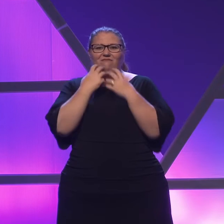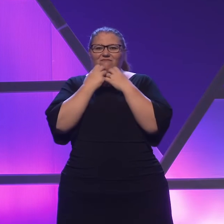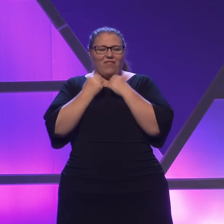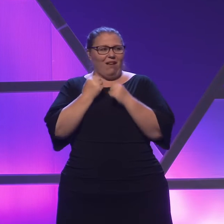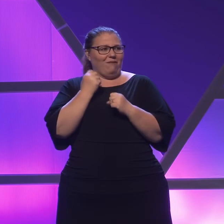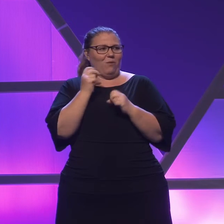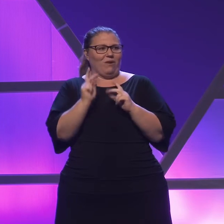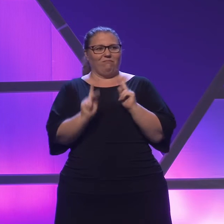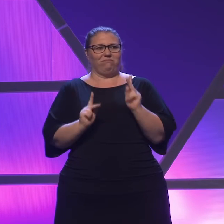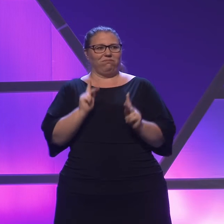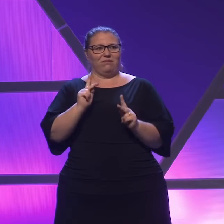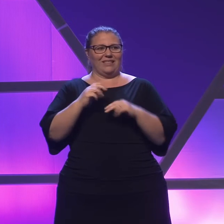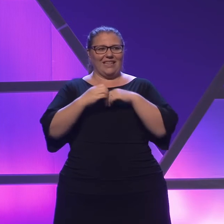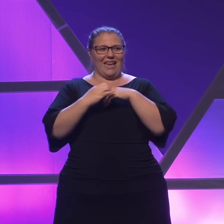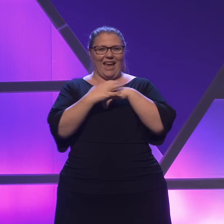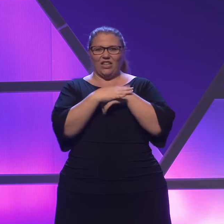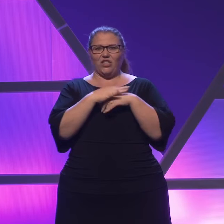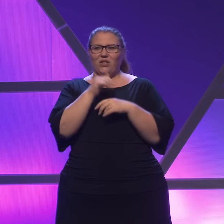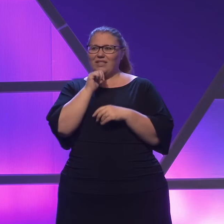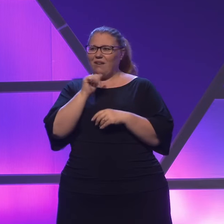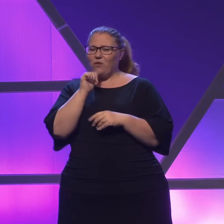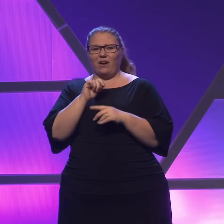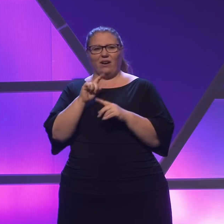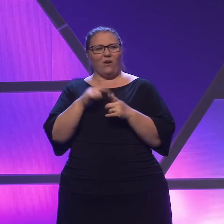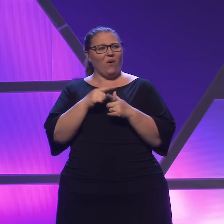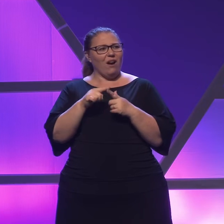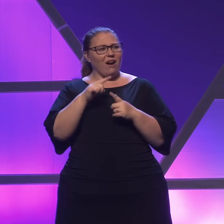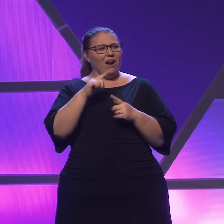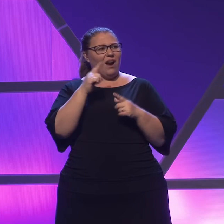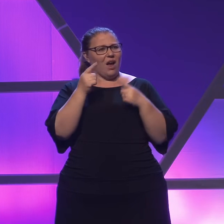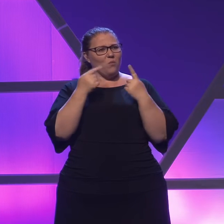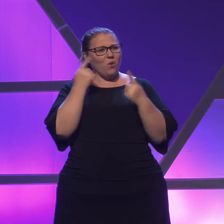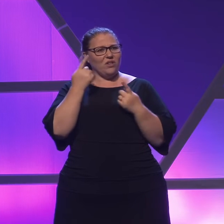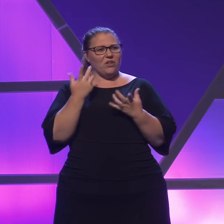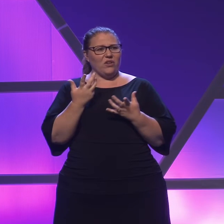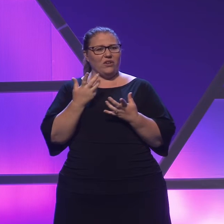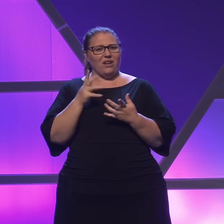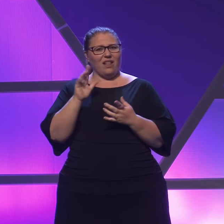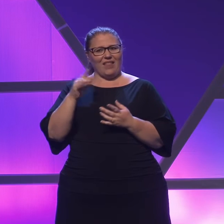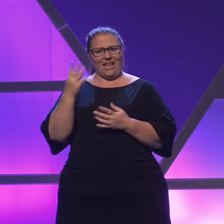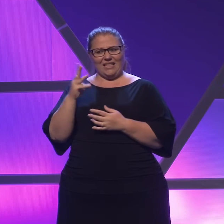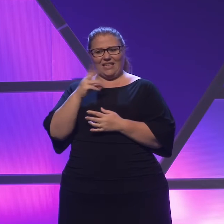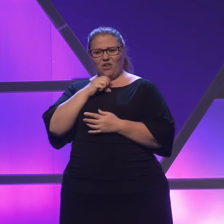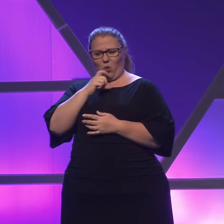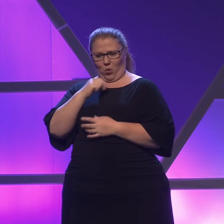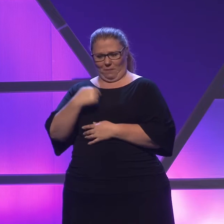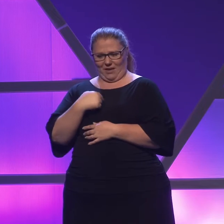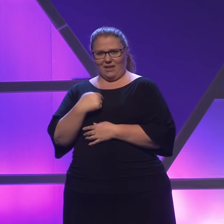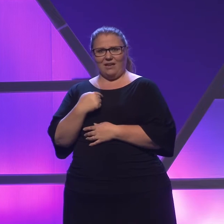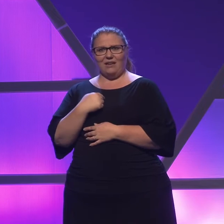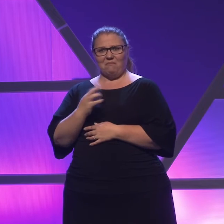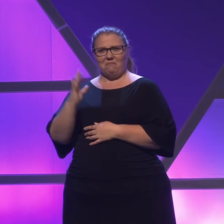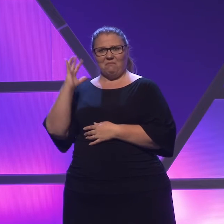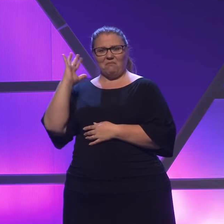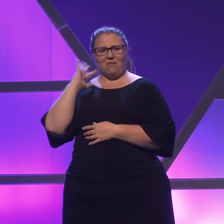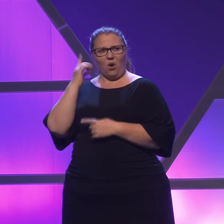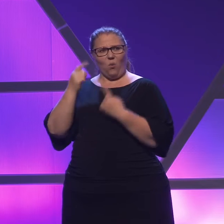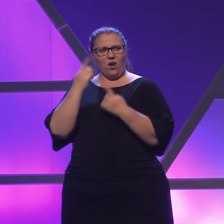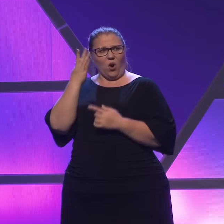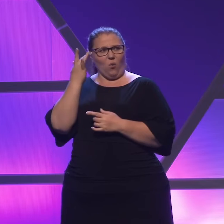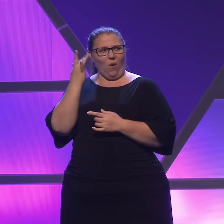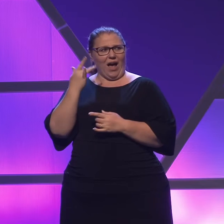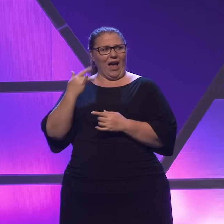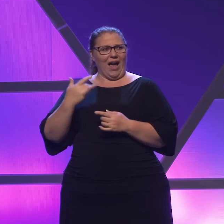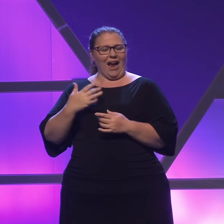and suffering? Or I wonder, would that 16-year-old me wonder why I'm so